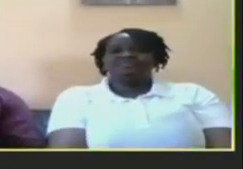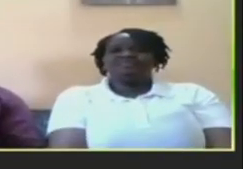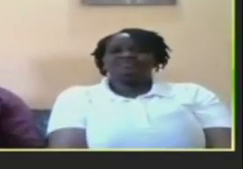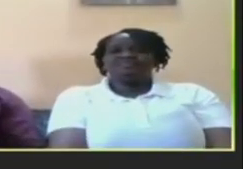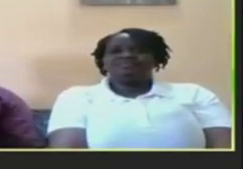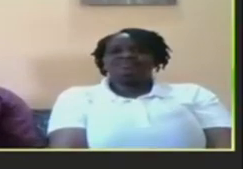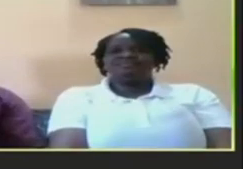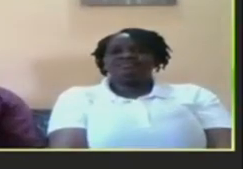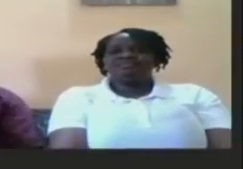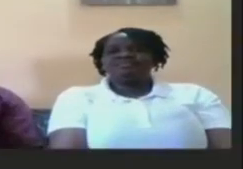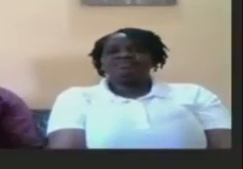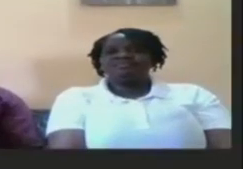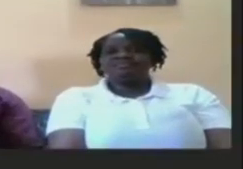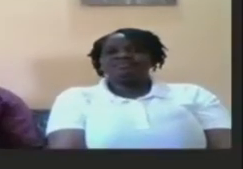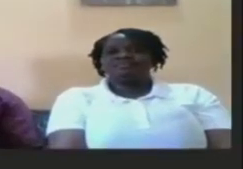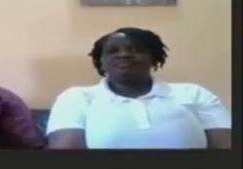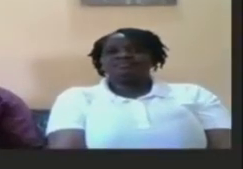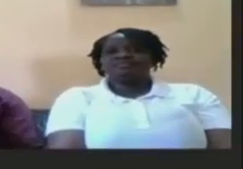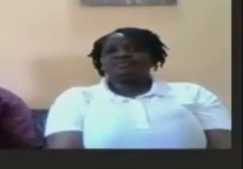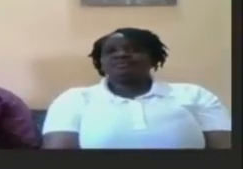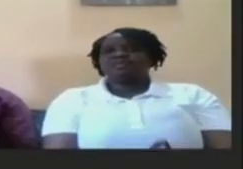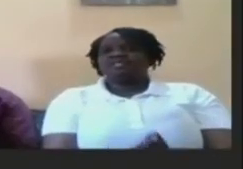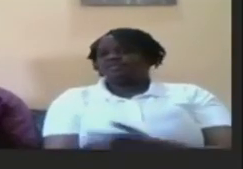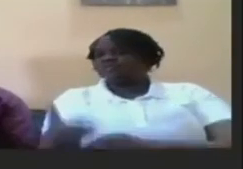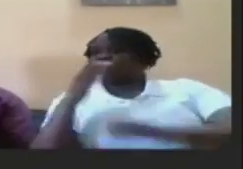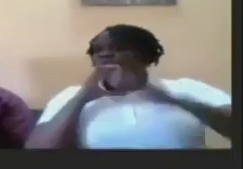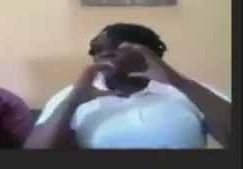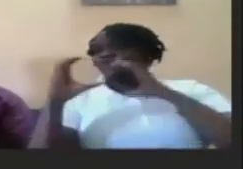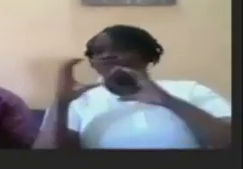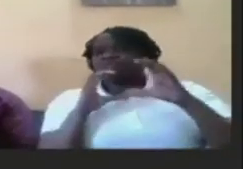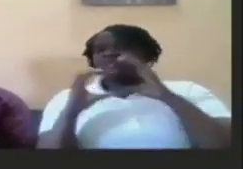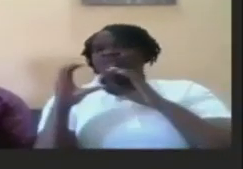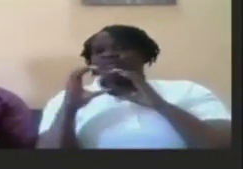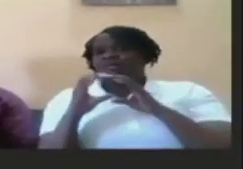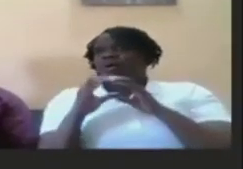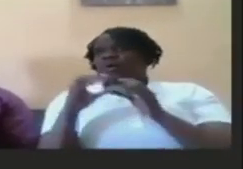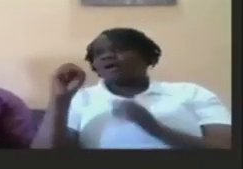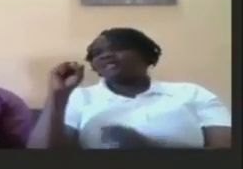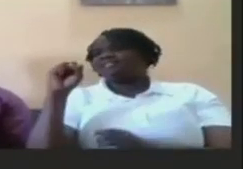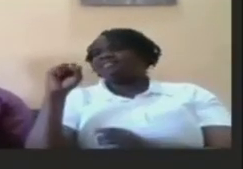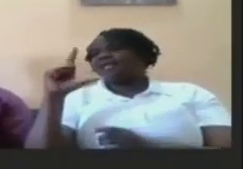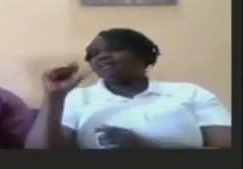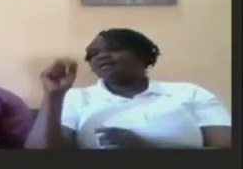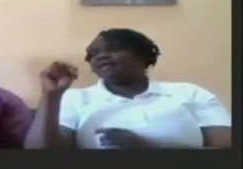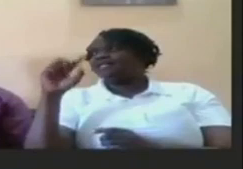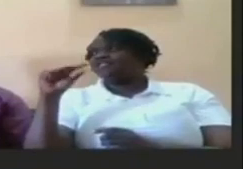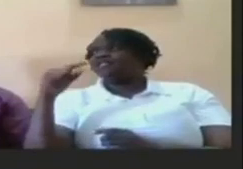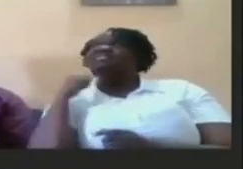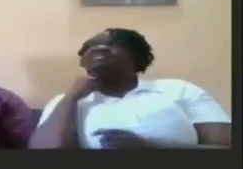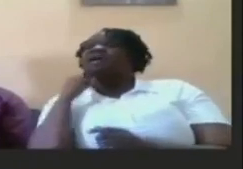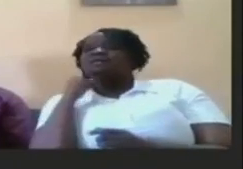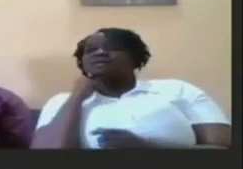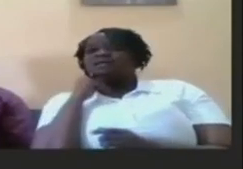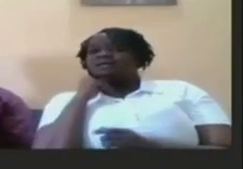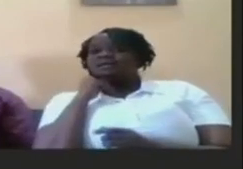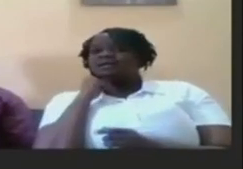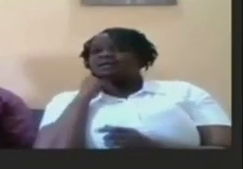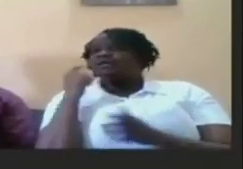in terms of dialogue um slang do we have slang in sign language